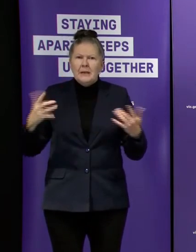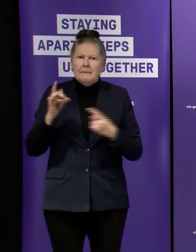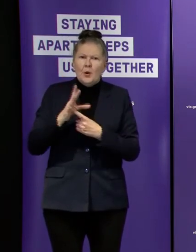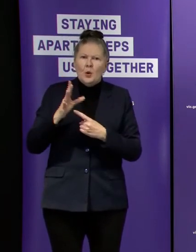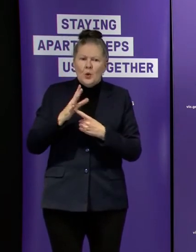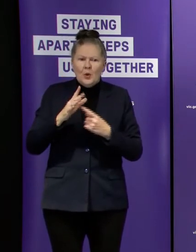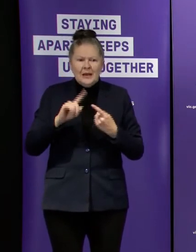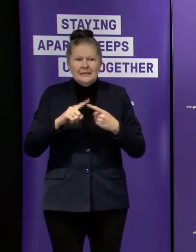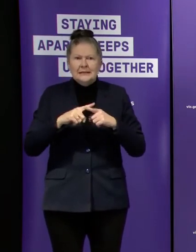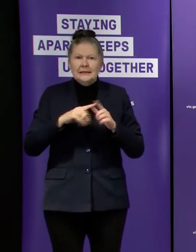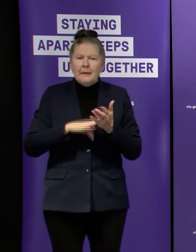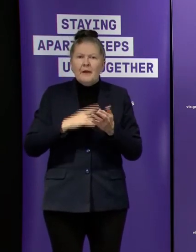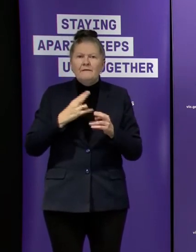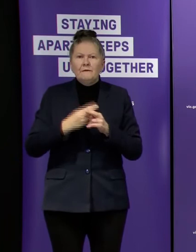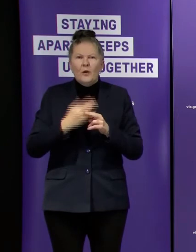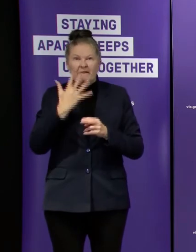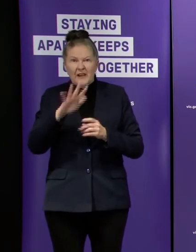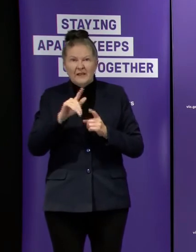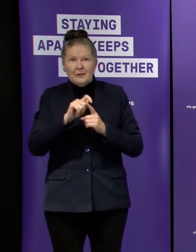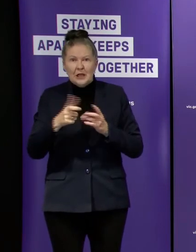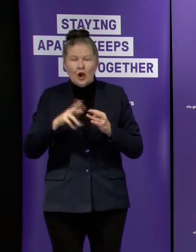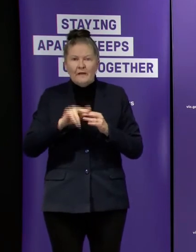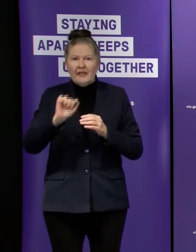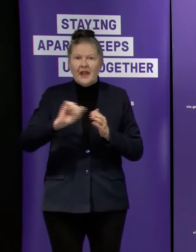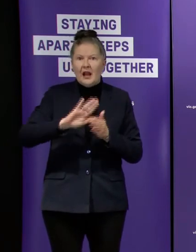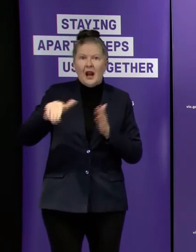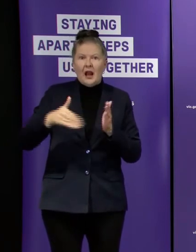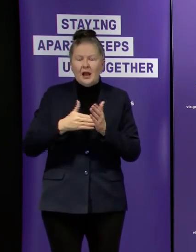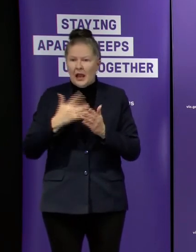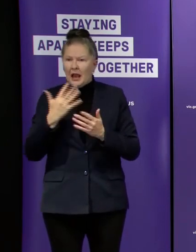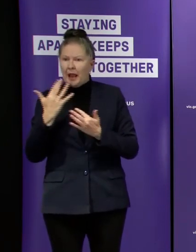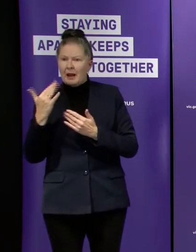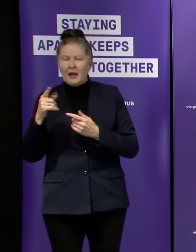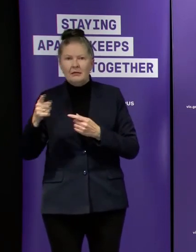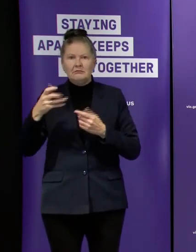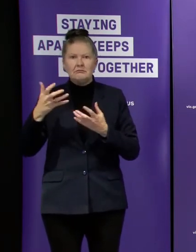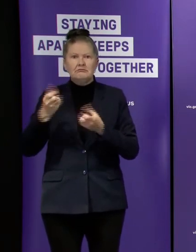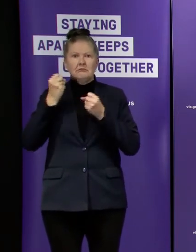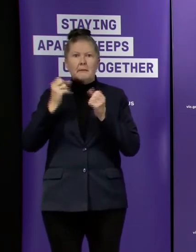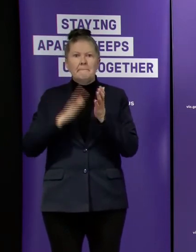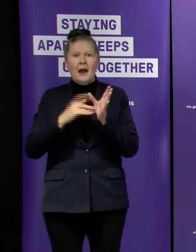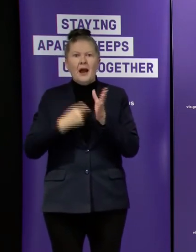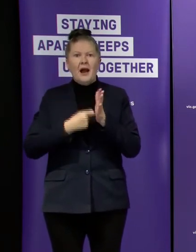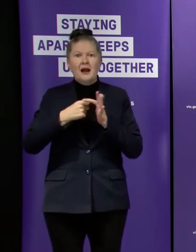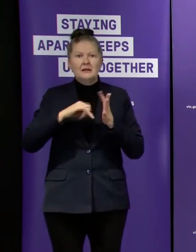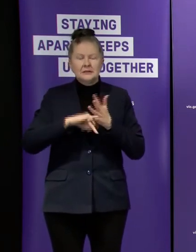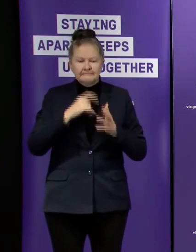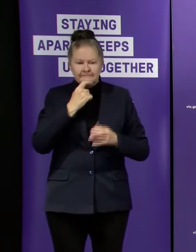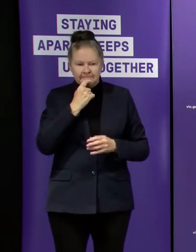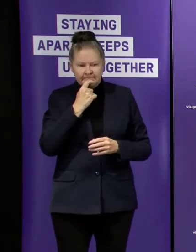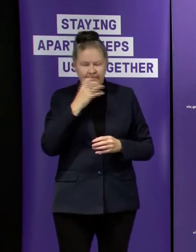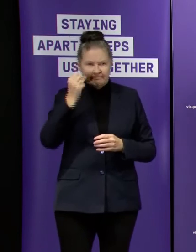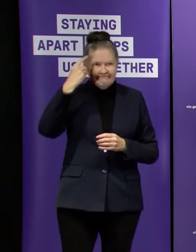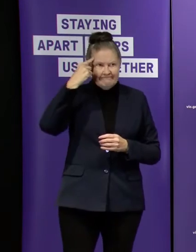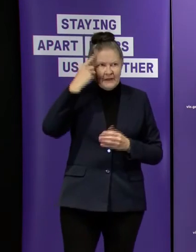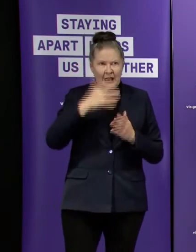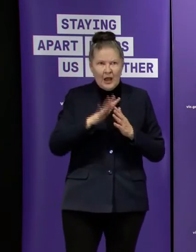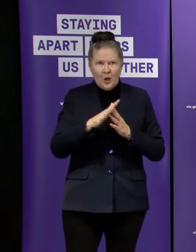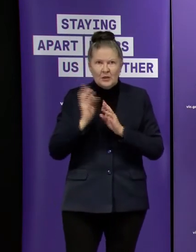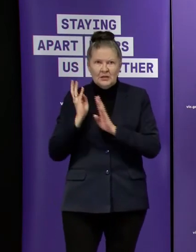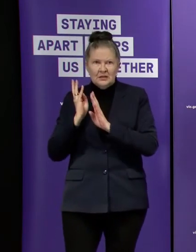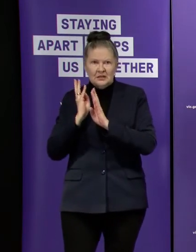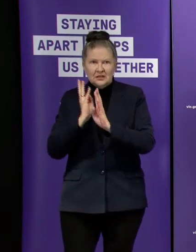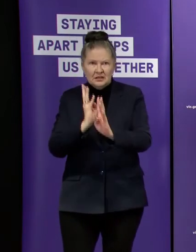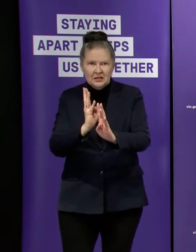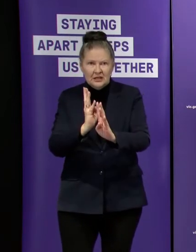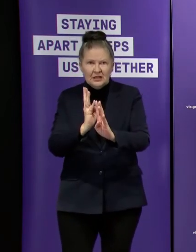half the final mark that's challenging but there's a there's a power of work going into how would we maintain distance how would we get students in and out how